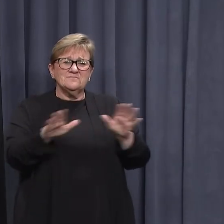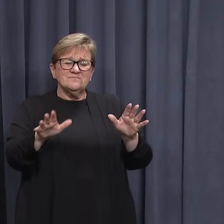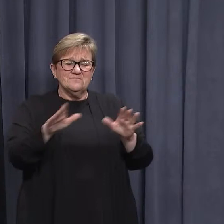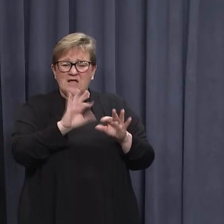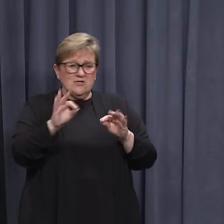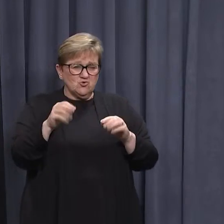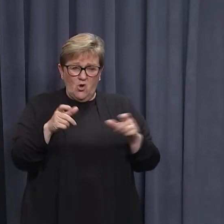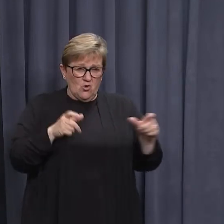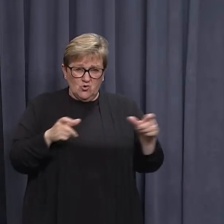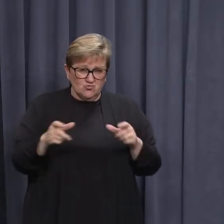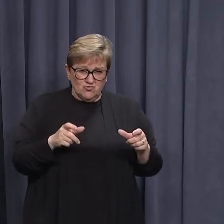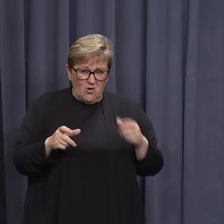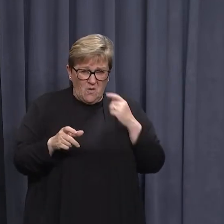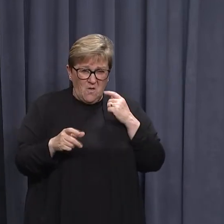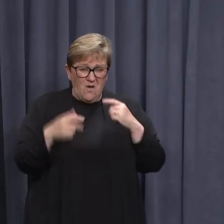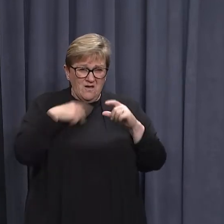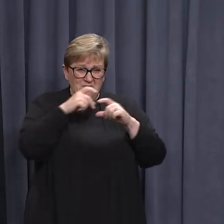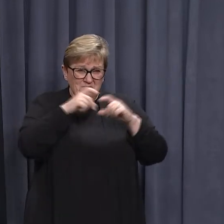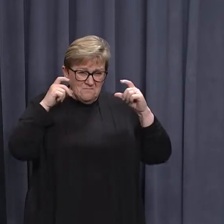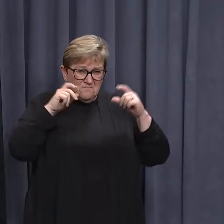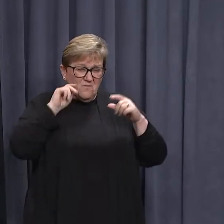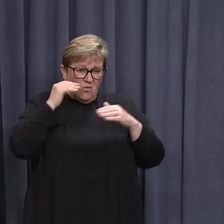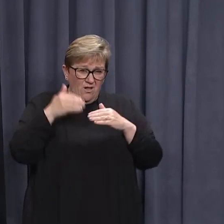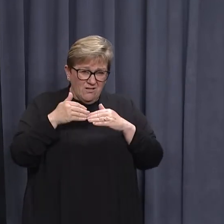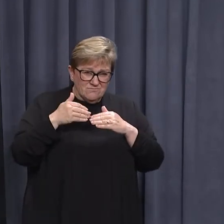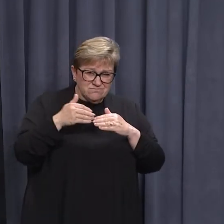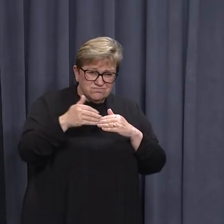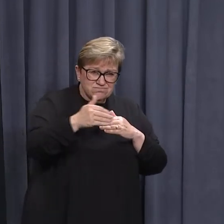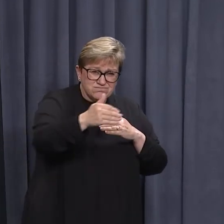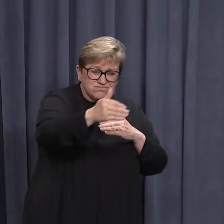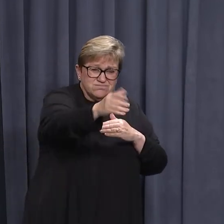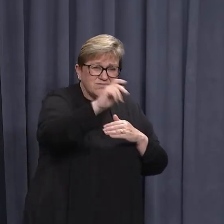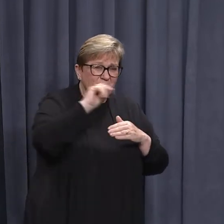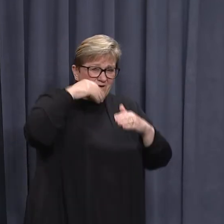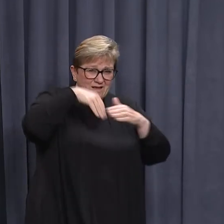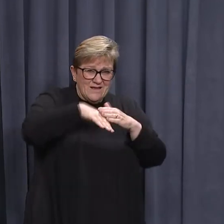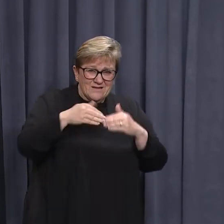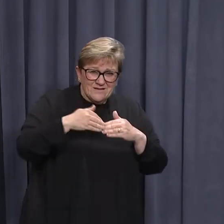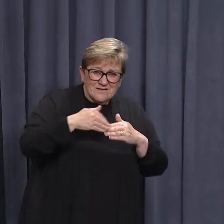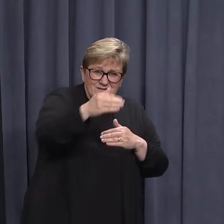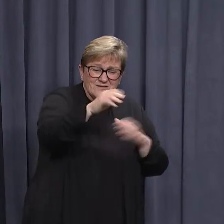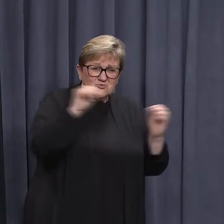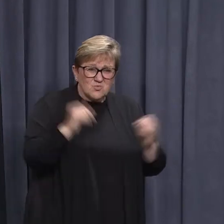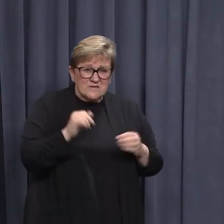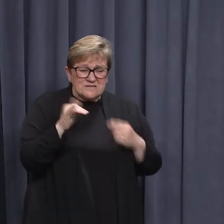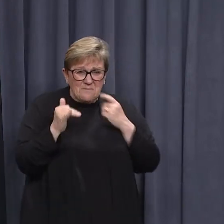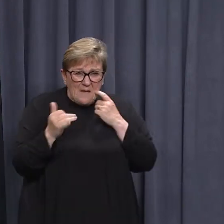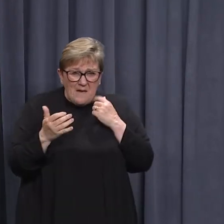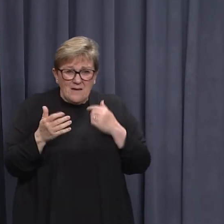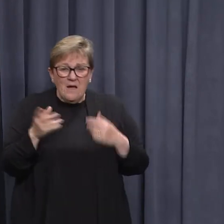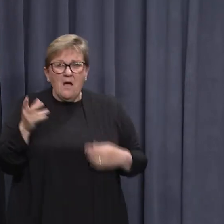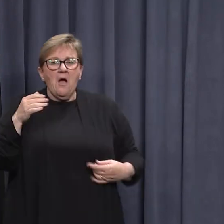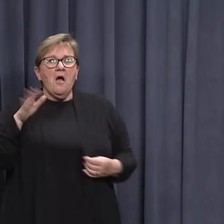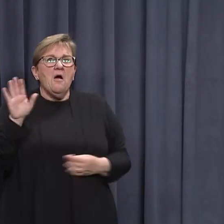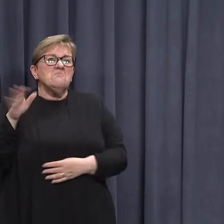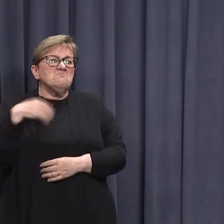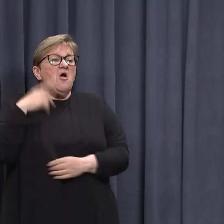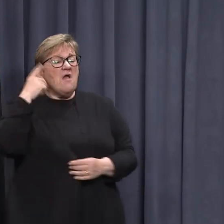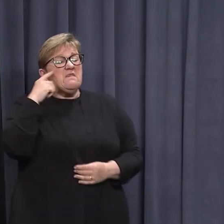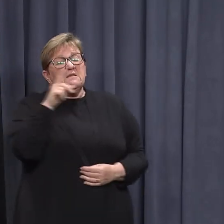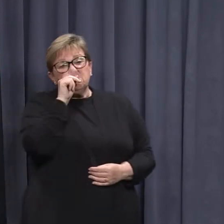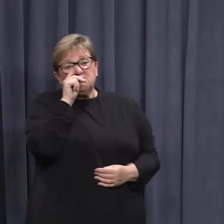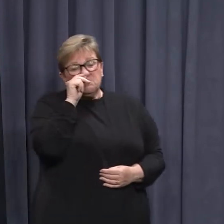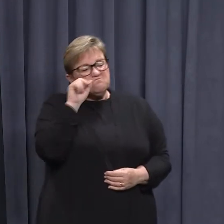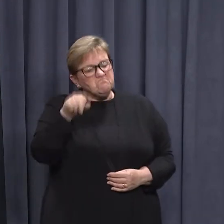under control? Are we going to be wearing masks indoors in the long term, like all the way through to winter potentially? I think that's a strong